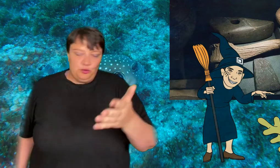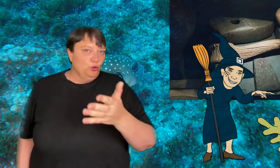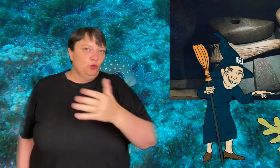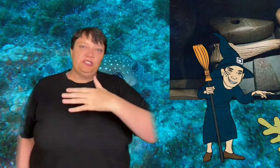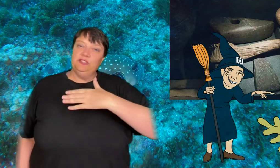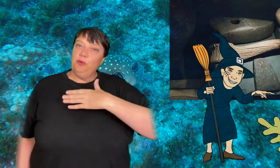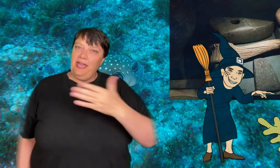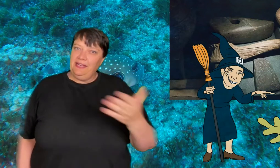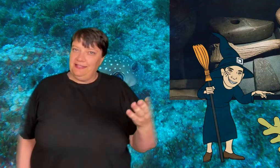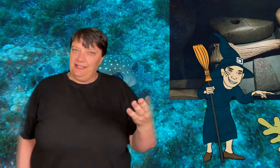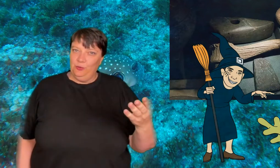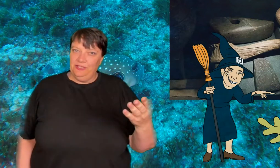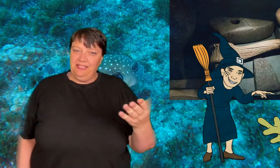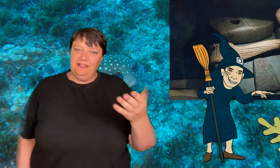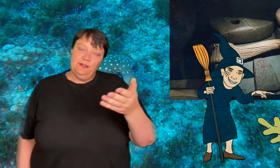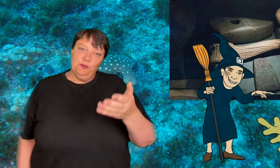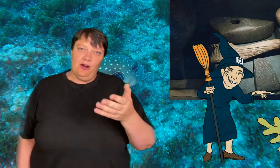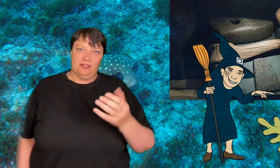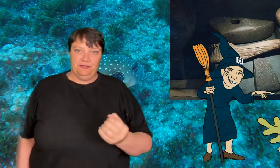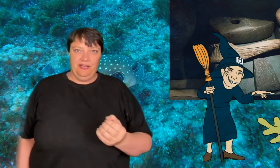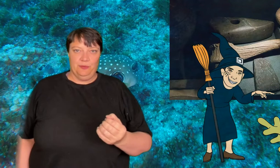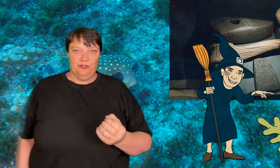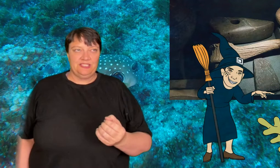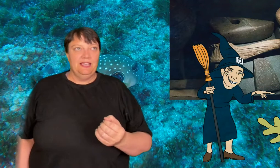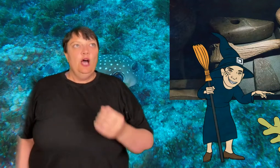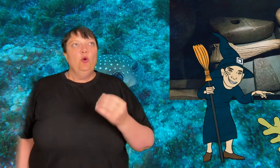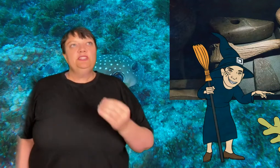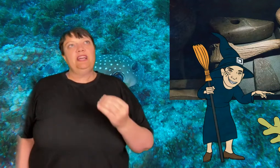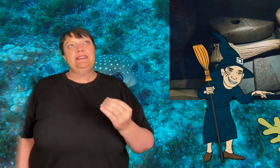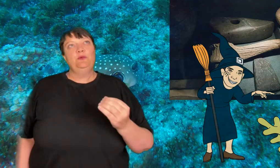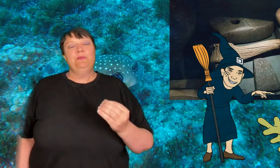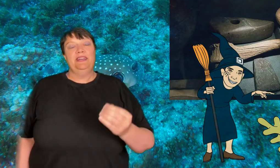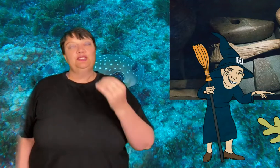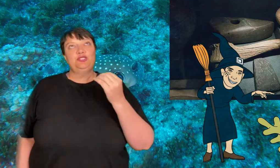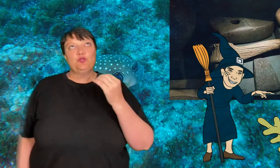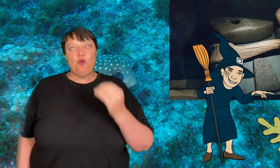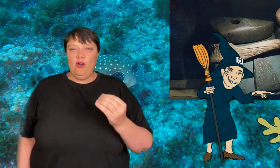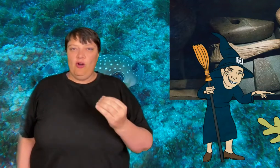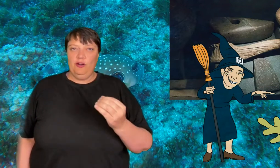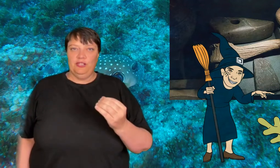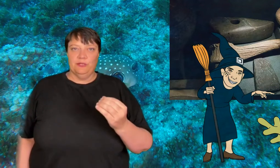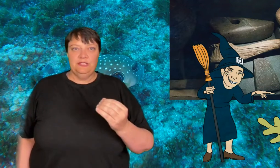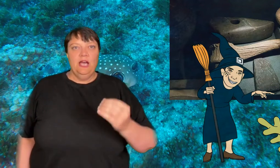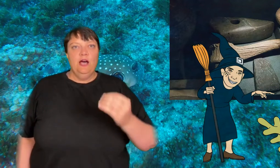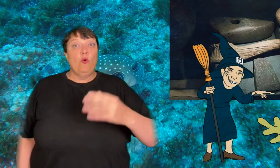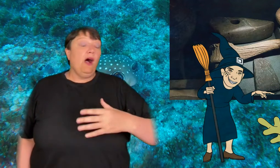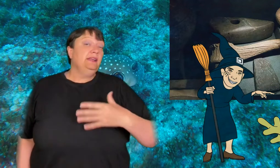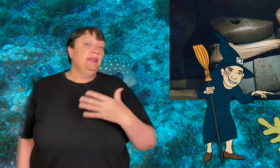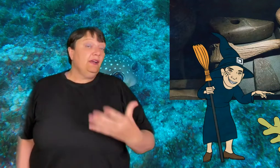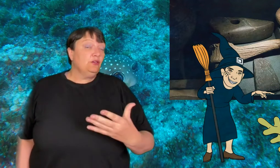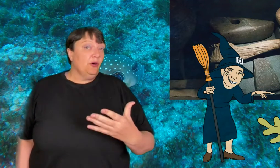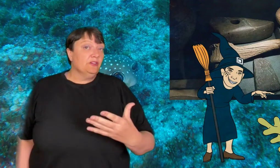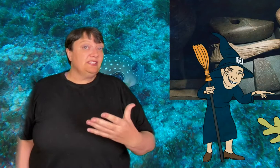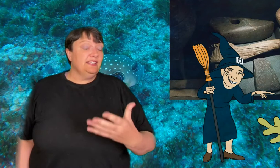tools, into anything you would need through the art of necromancy which I think would make a strong argument for